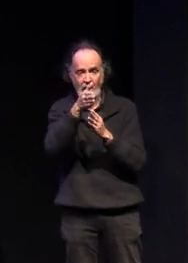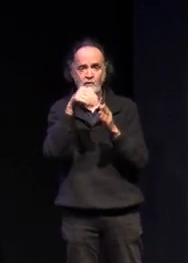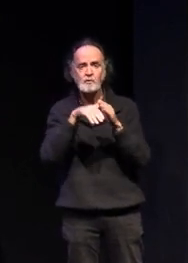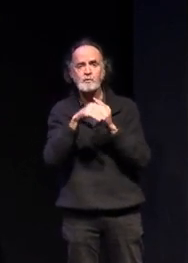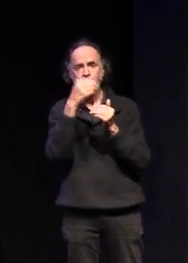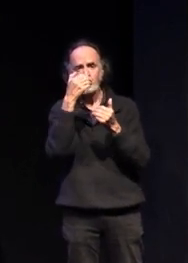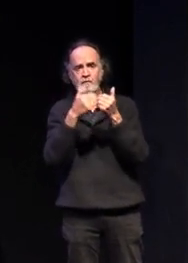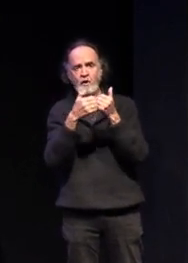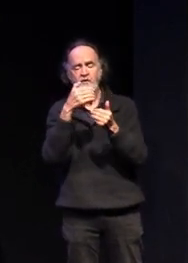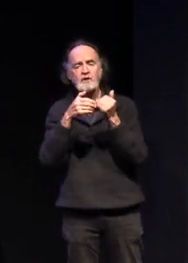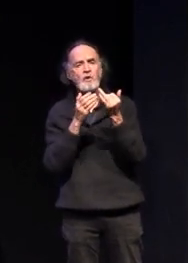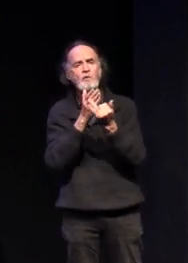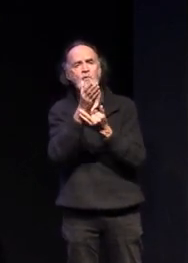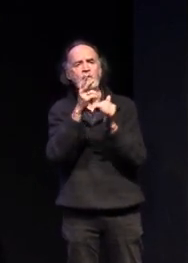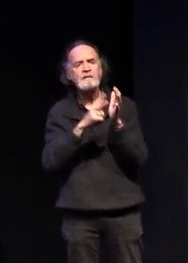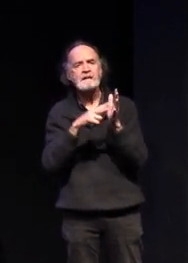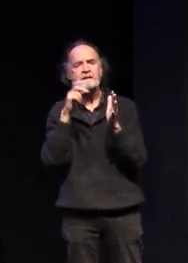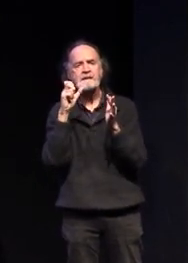vce